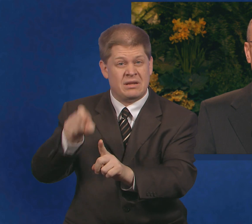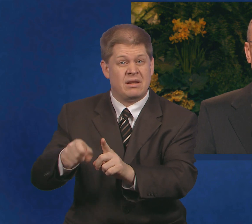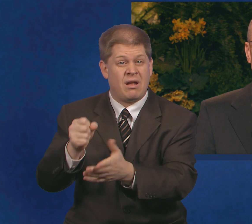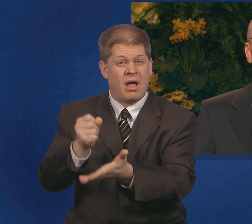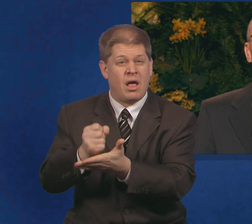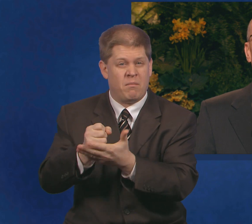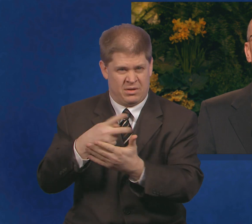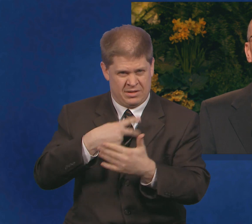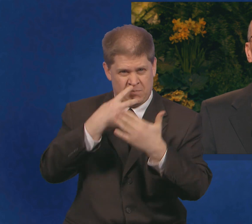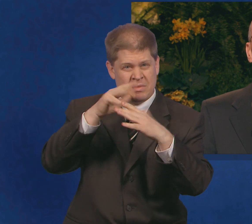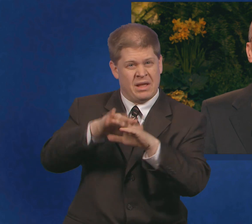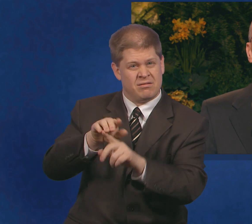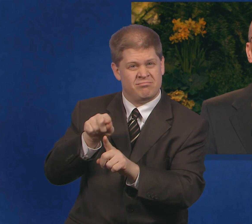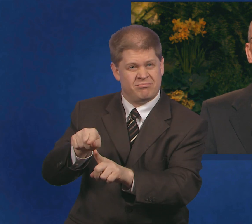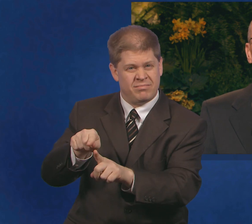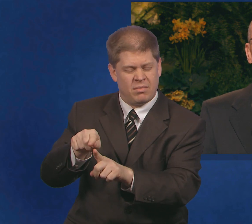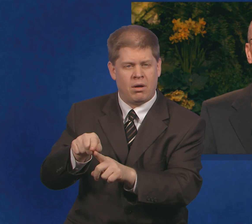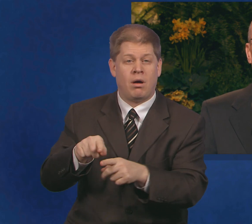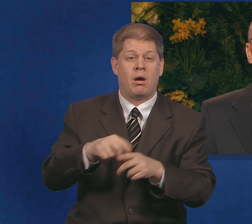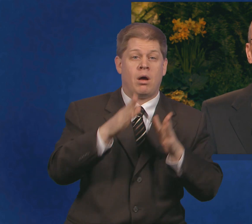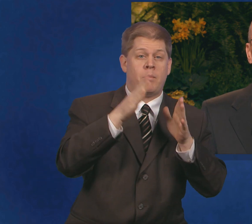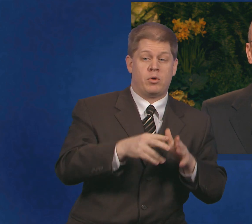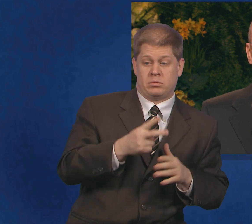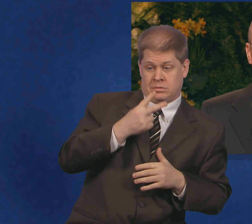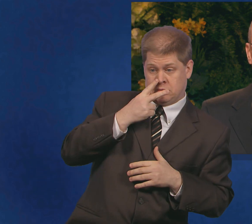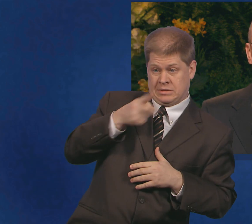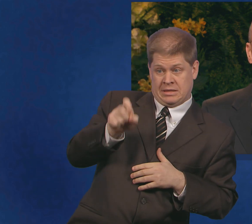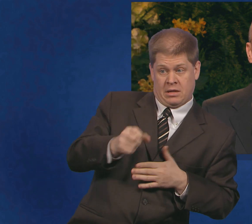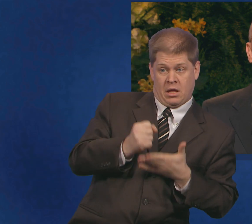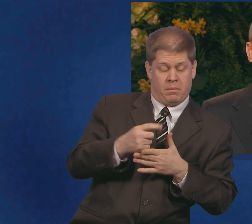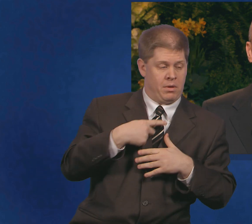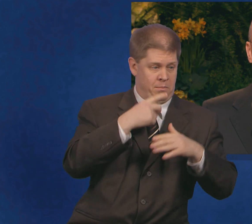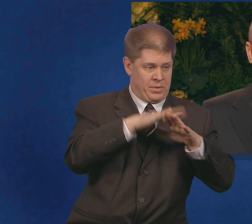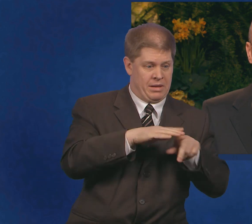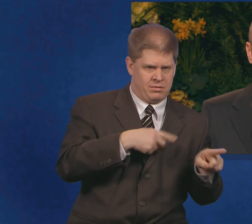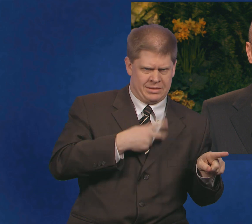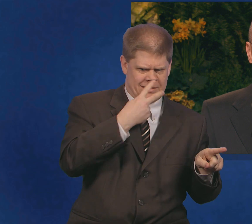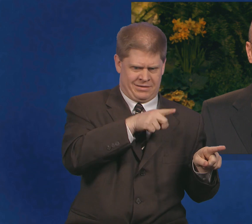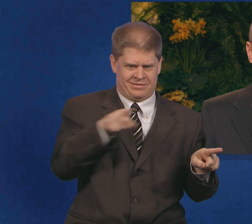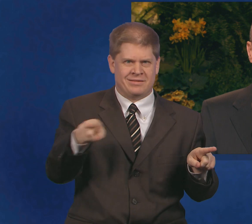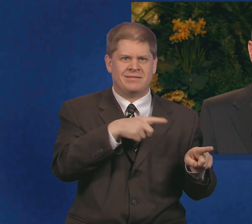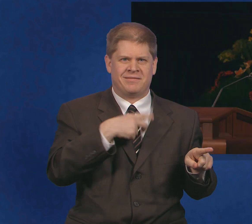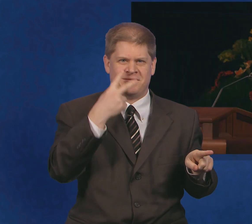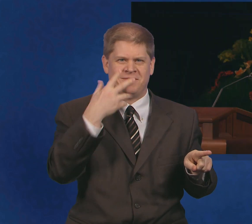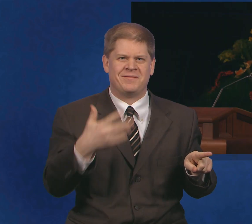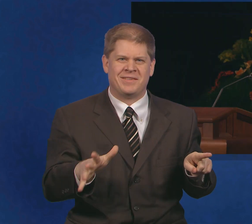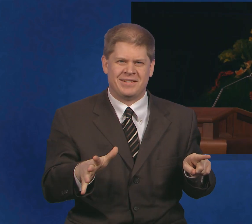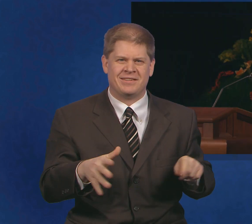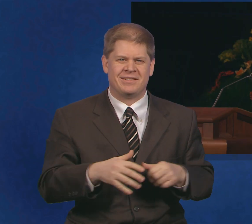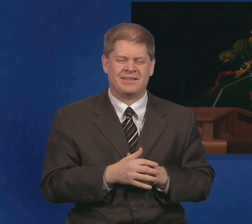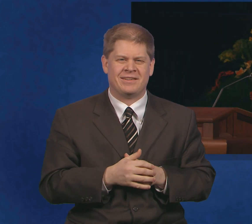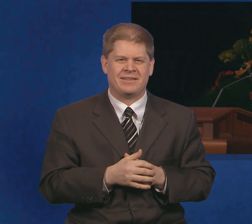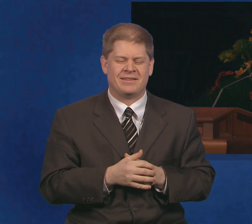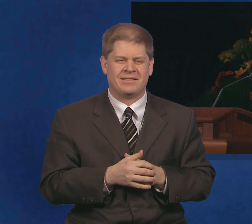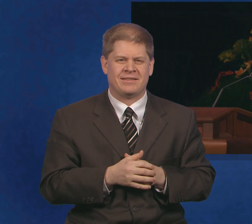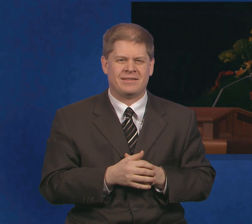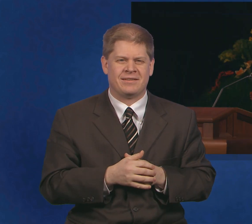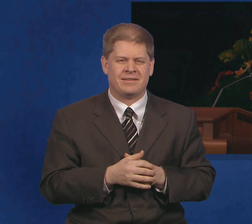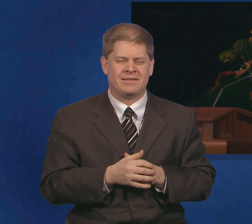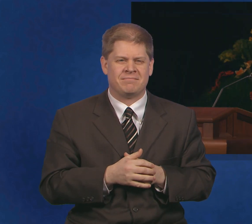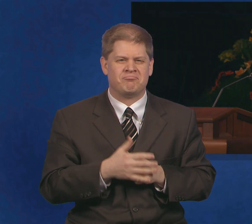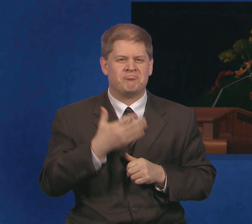and to the person who seizes the opportunity to give it. Wise parents